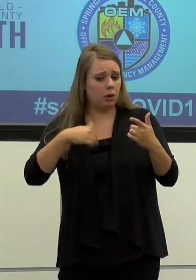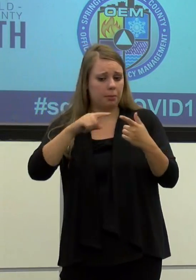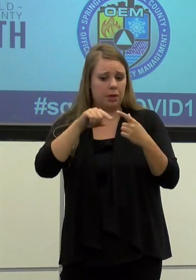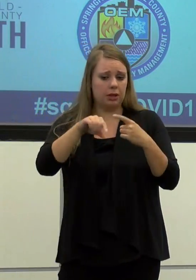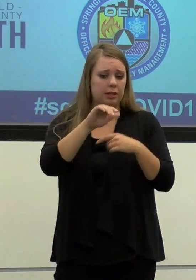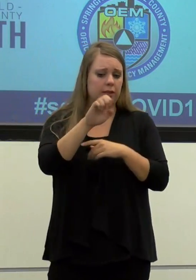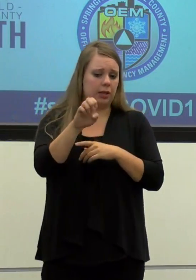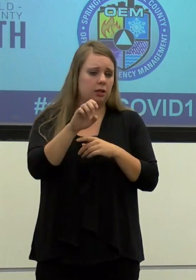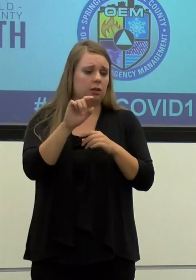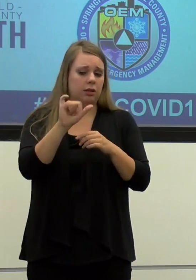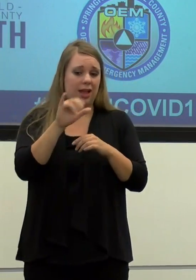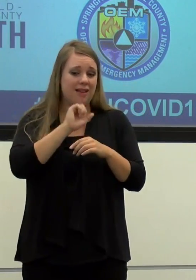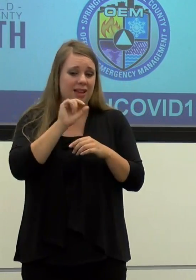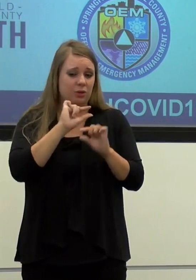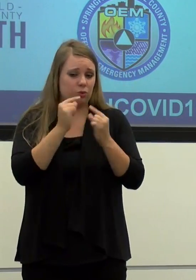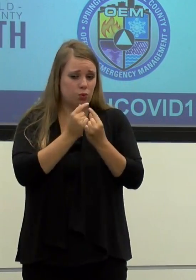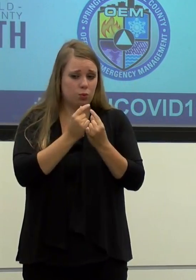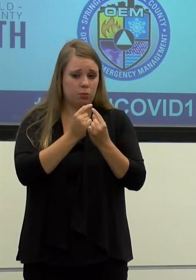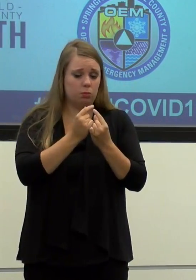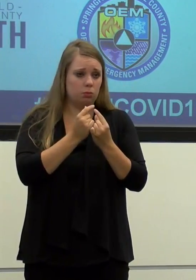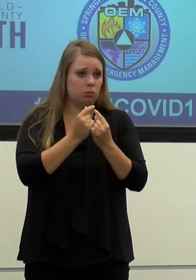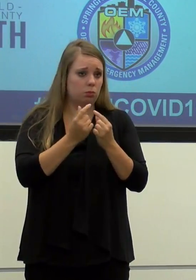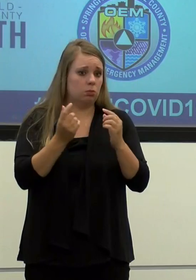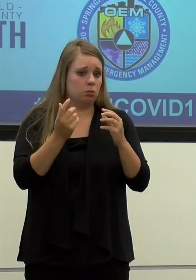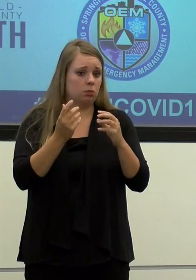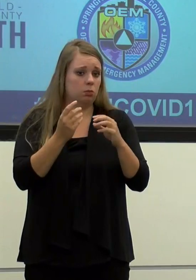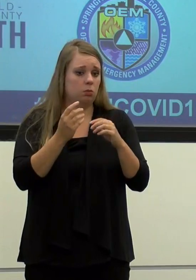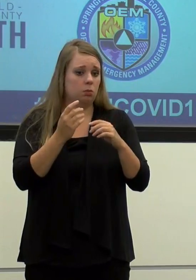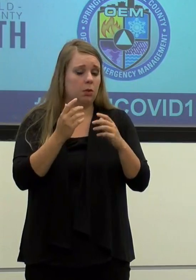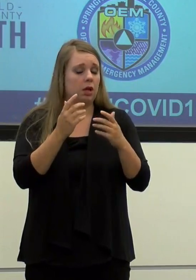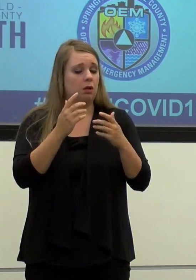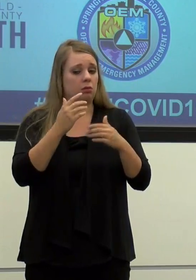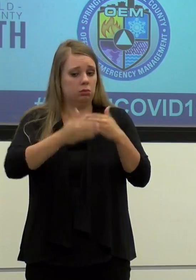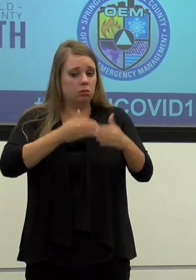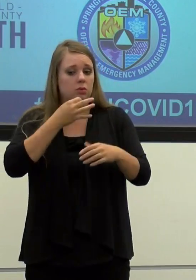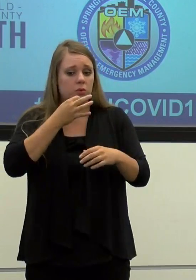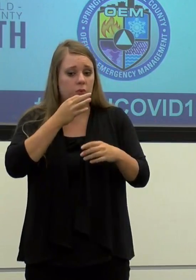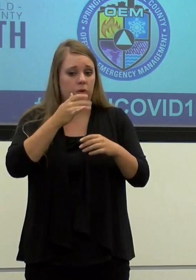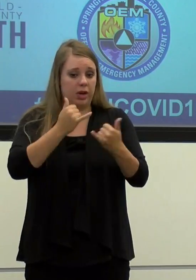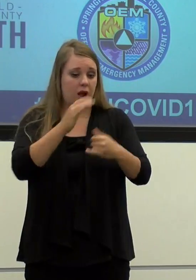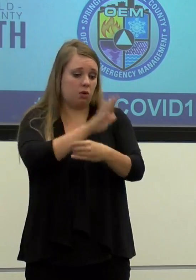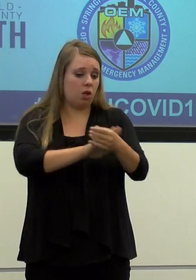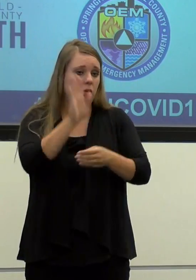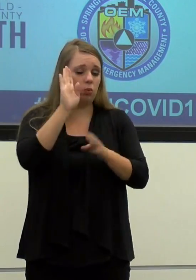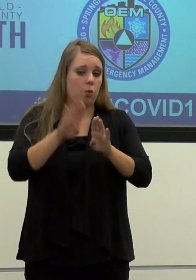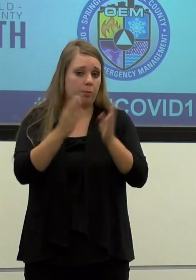that age group continuing to increase in the next few months as colleges open back up? Uh,